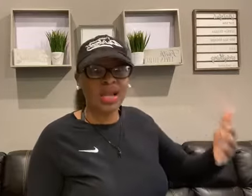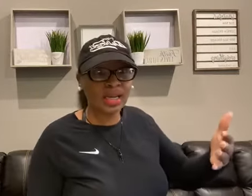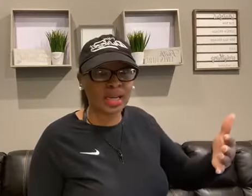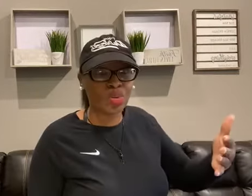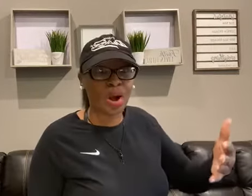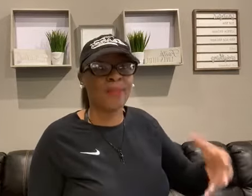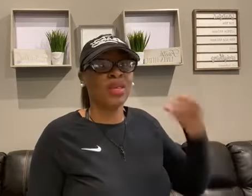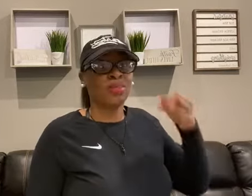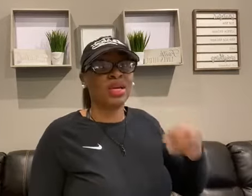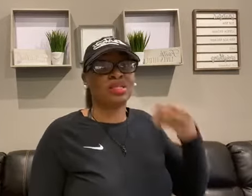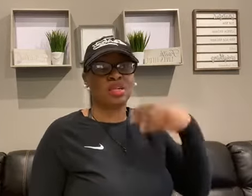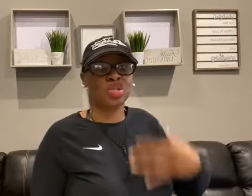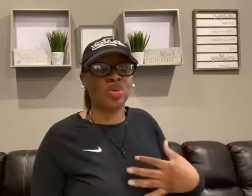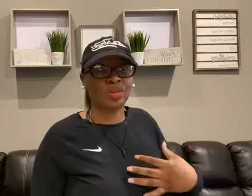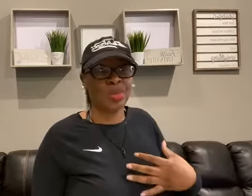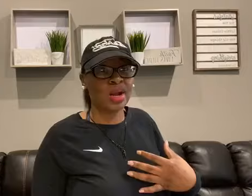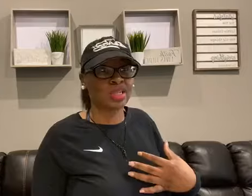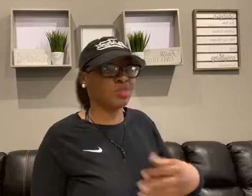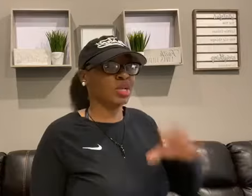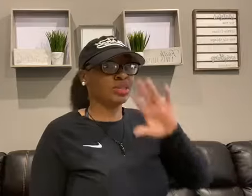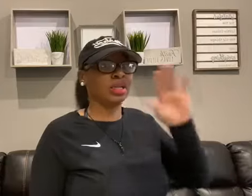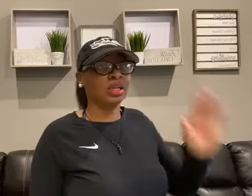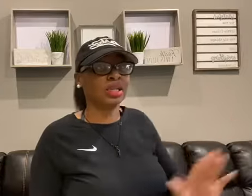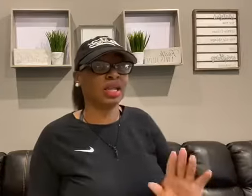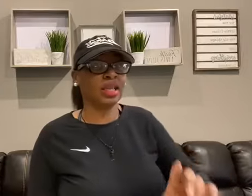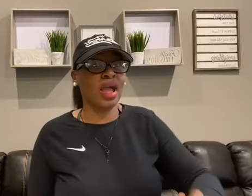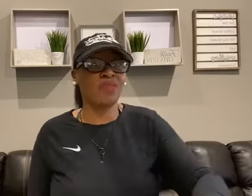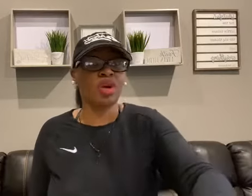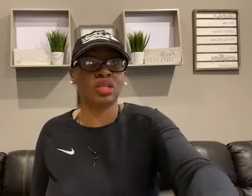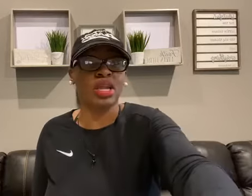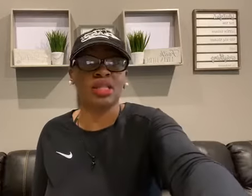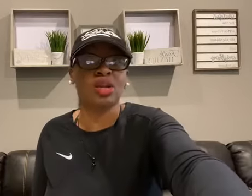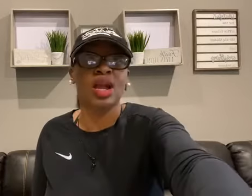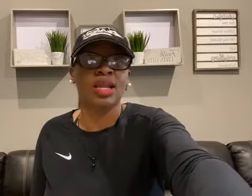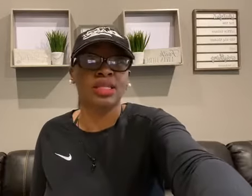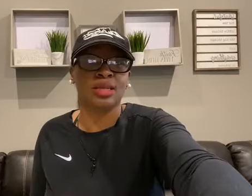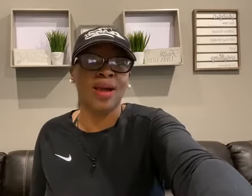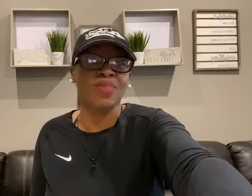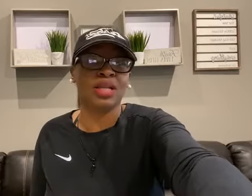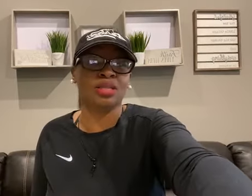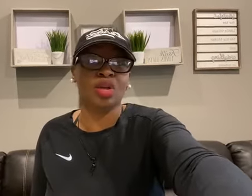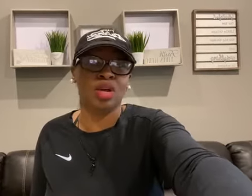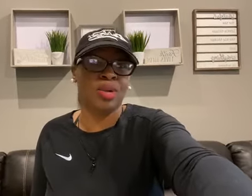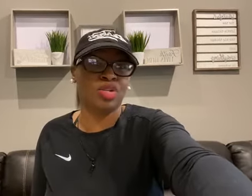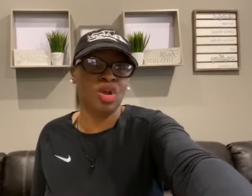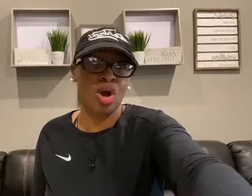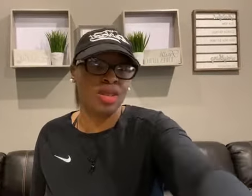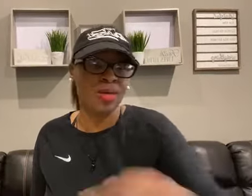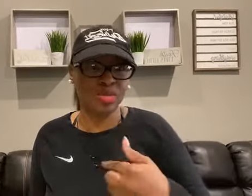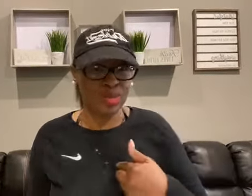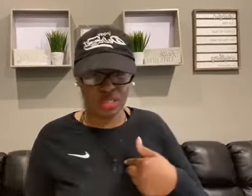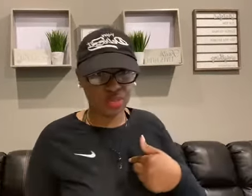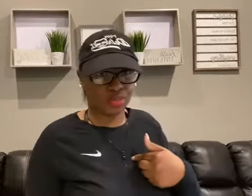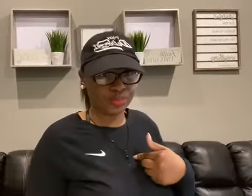to tell anyone because they're too embarrassed because they look like they have it all together. Listen, I'm not just talking about y'all. That was me too.